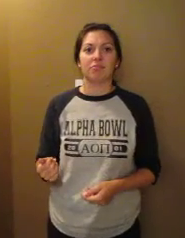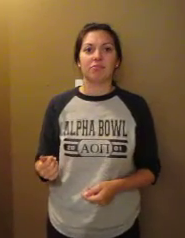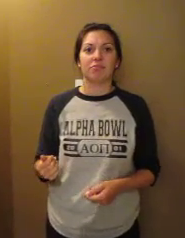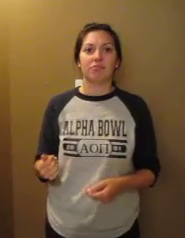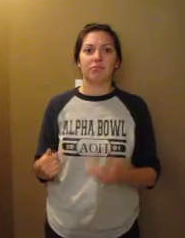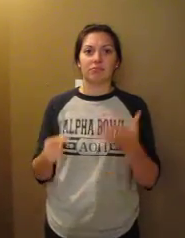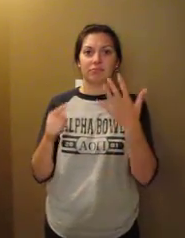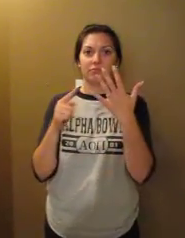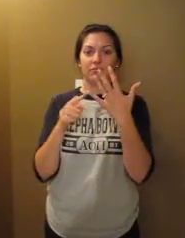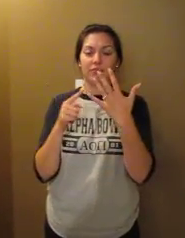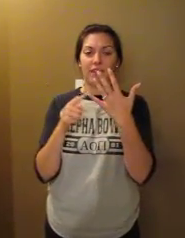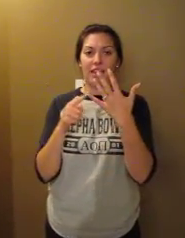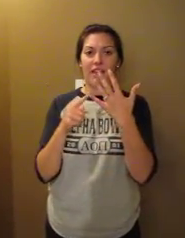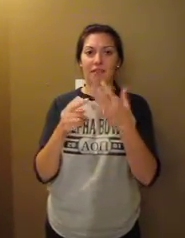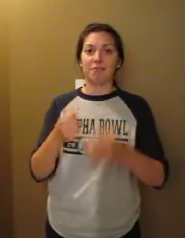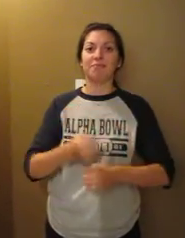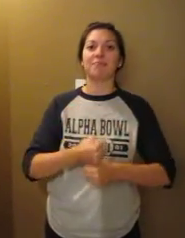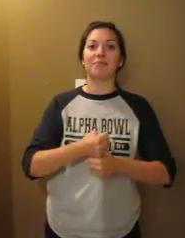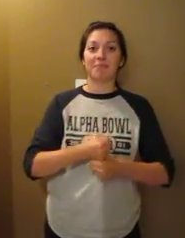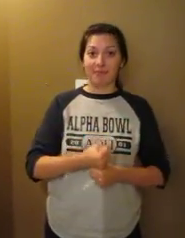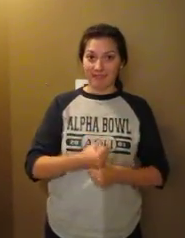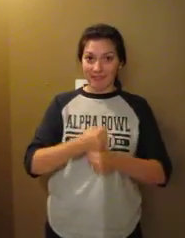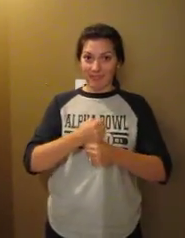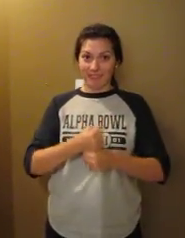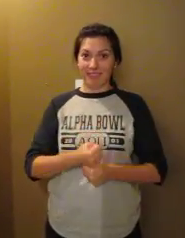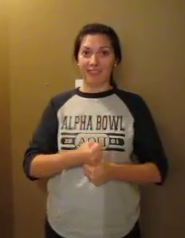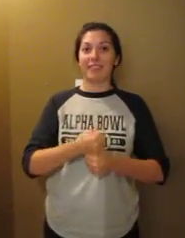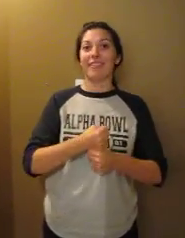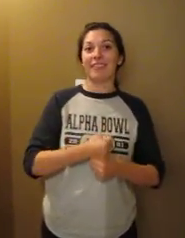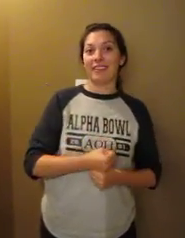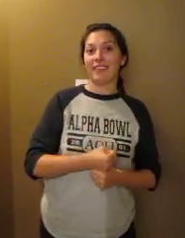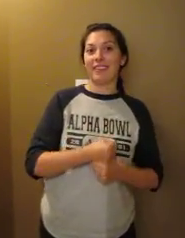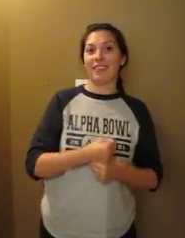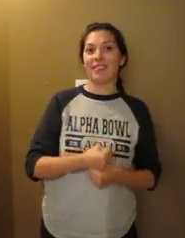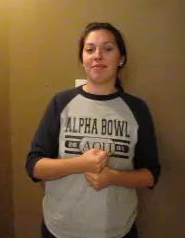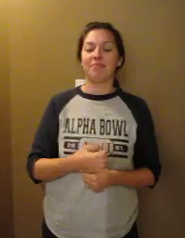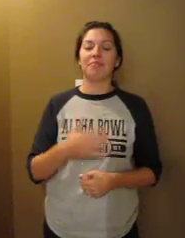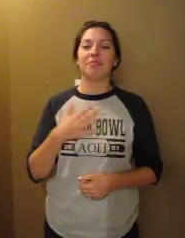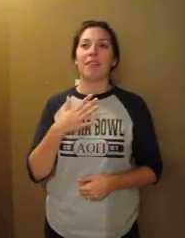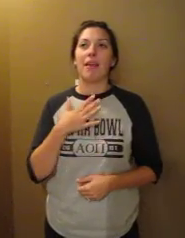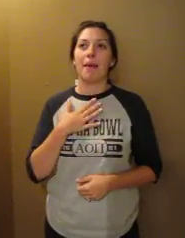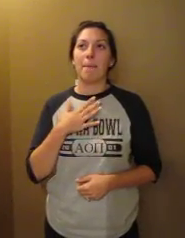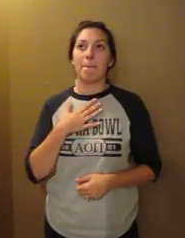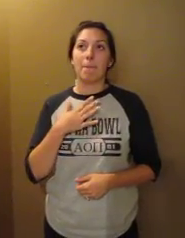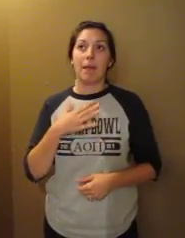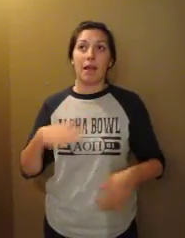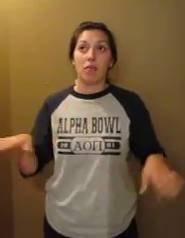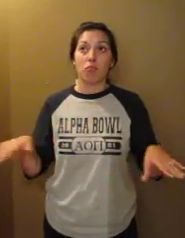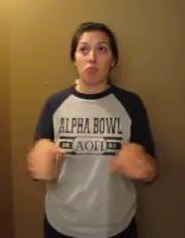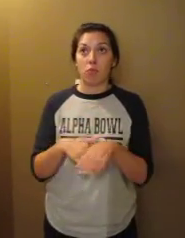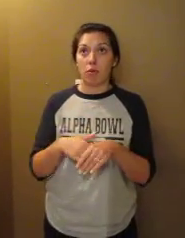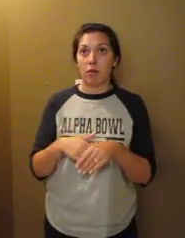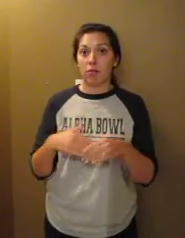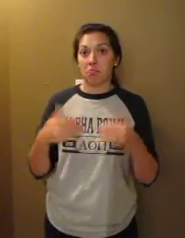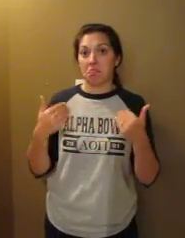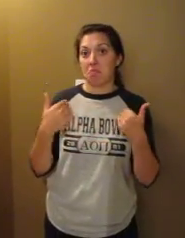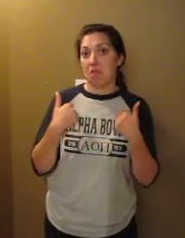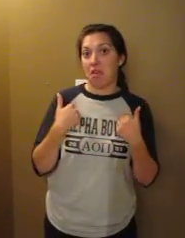think these two, gathering professional pitchers that could be available to them. Well, they do.